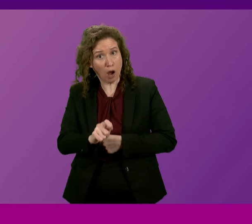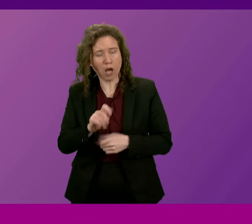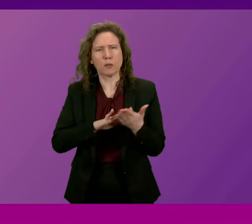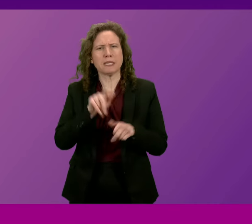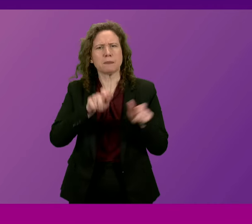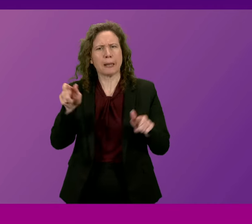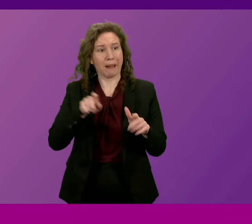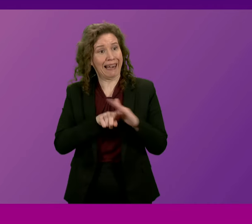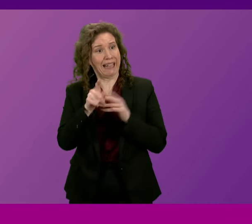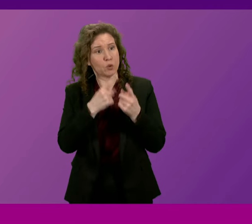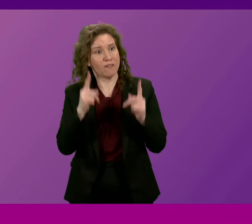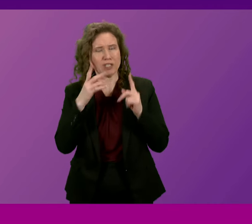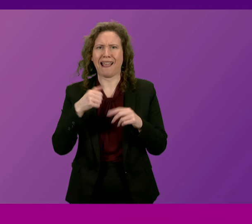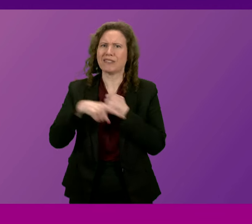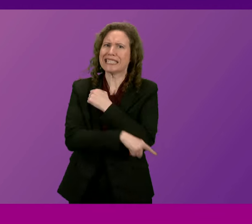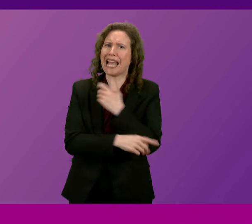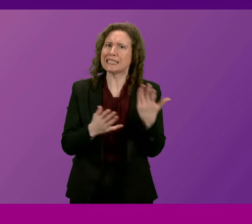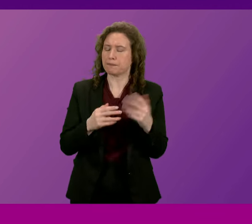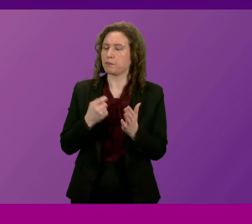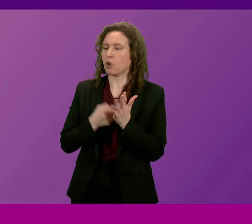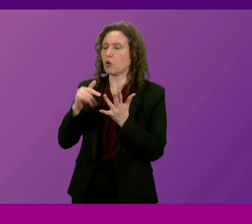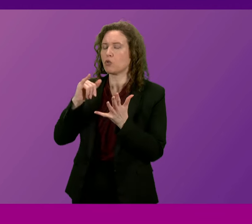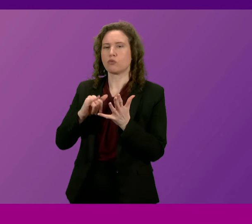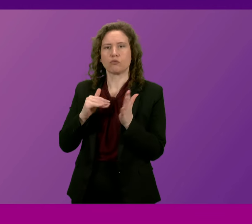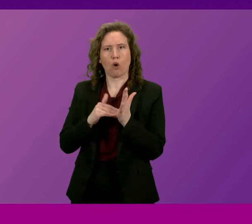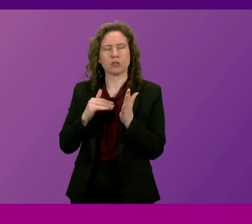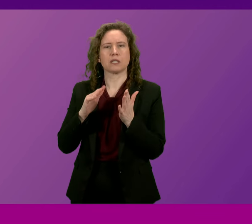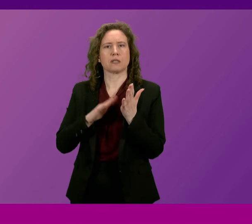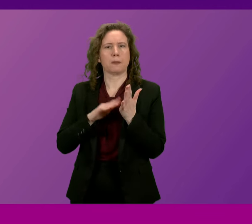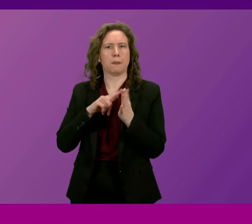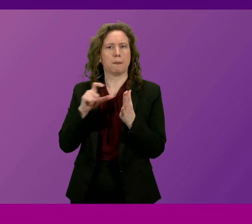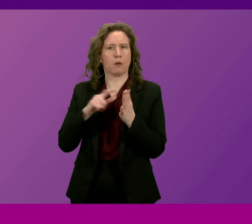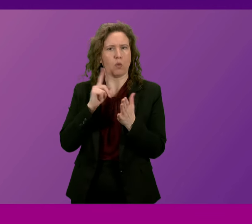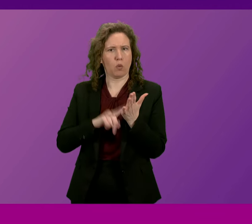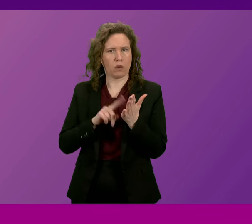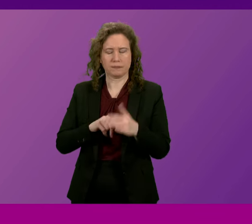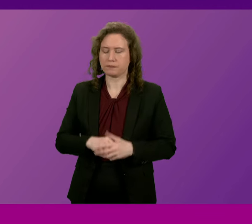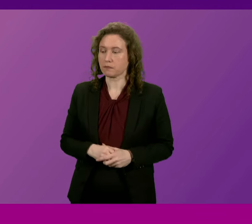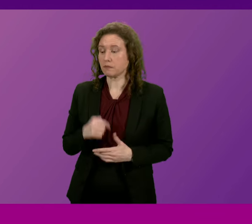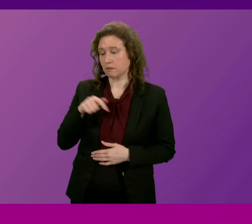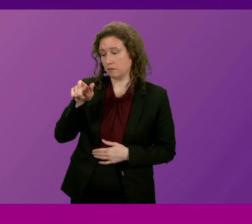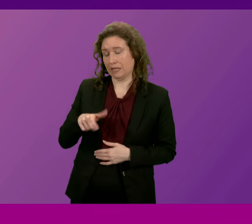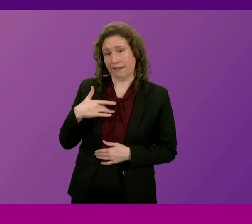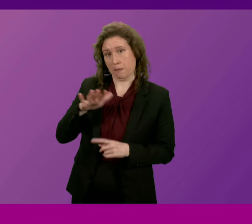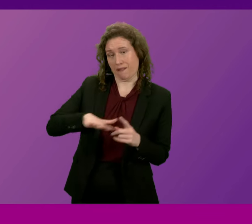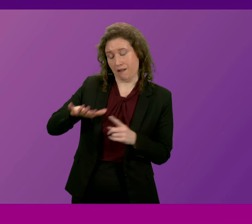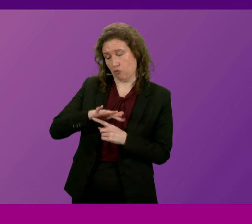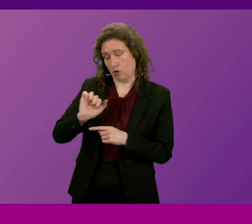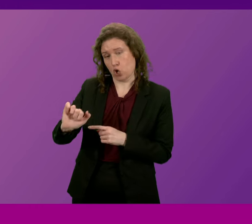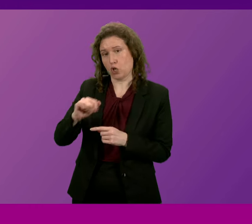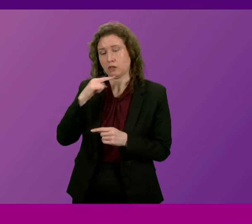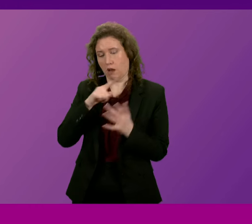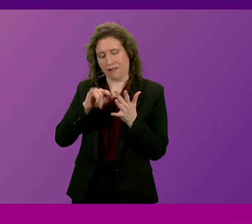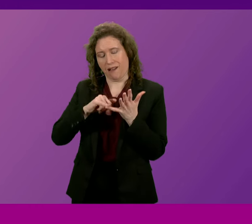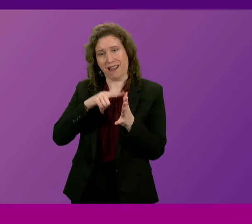Kingdom. What's my call? Thank you, Presiding Officer. My constituent, Vicky Torcher's son, Isaac, is a